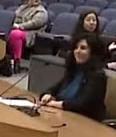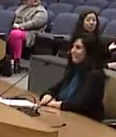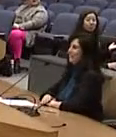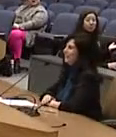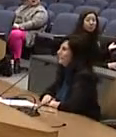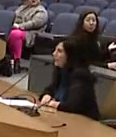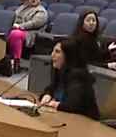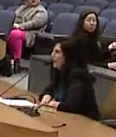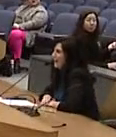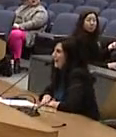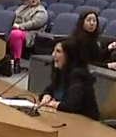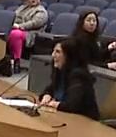Don't all hurry up at once. Thank